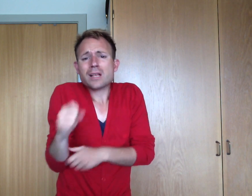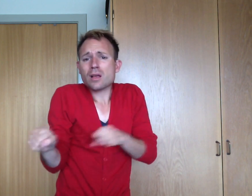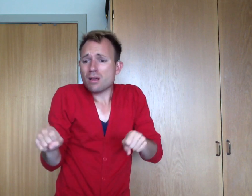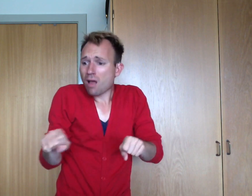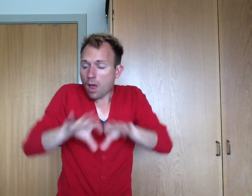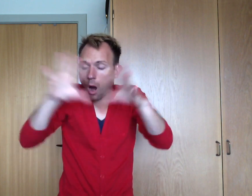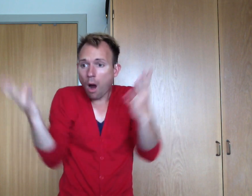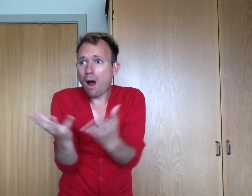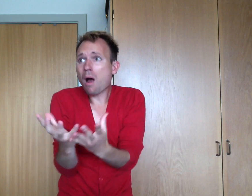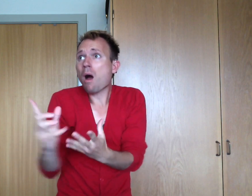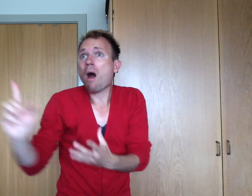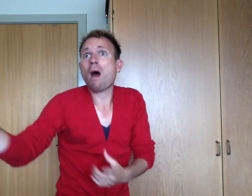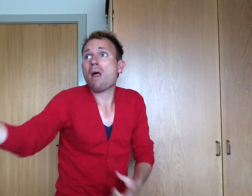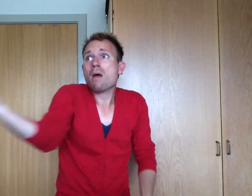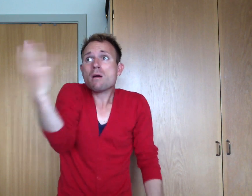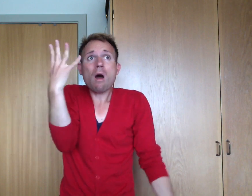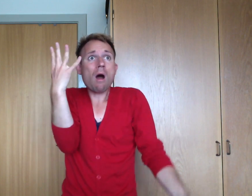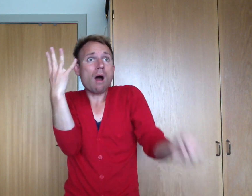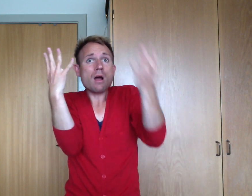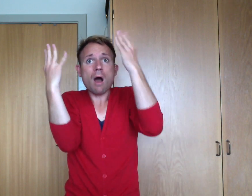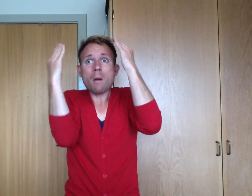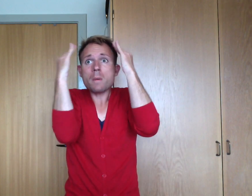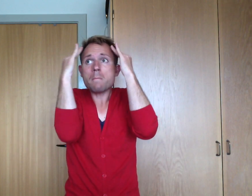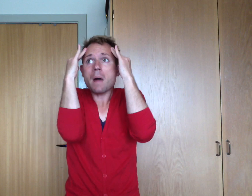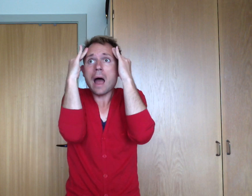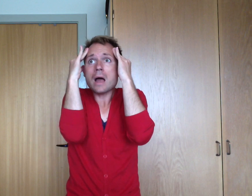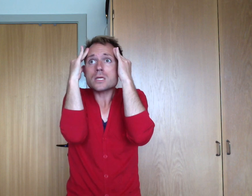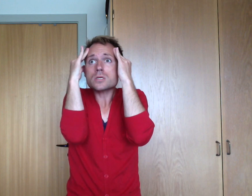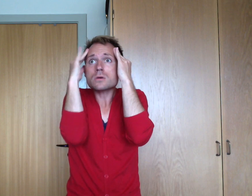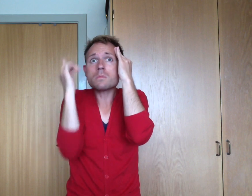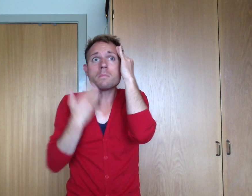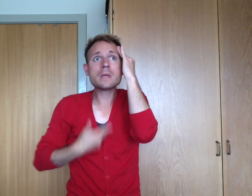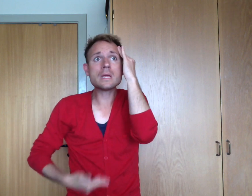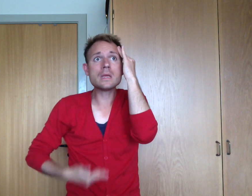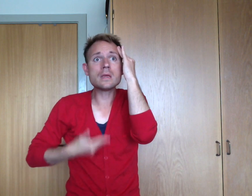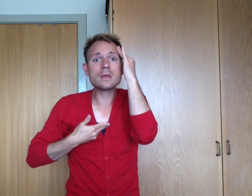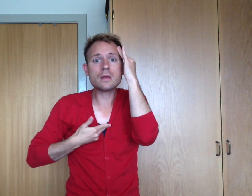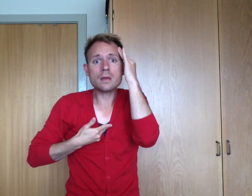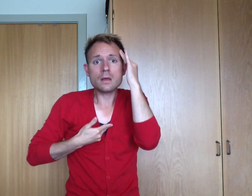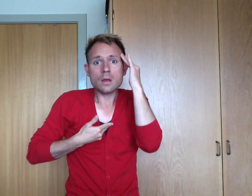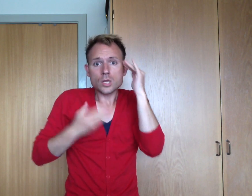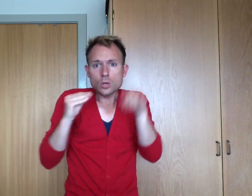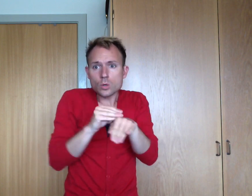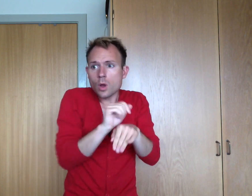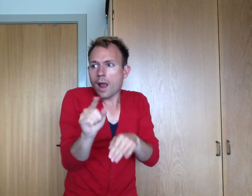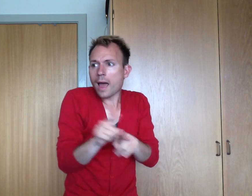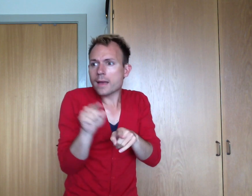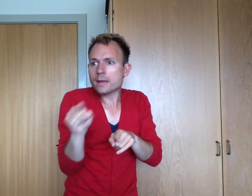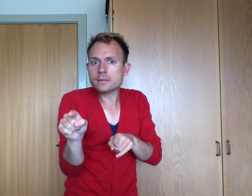to admit that it's all coming back to me When I touch you like this